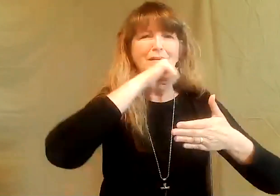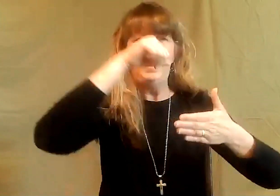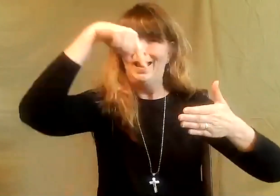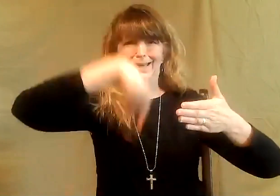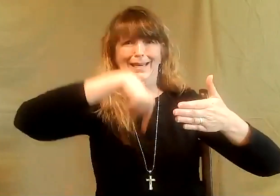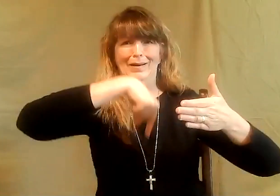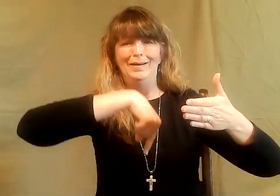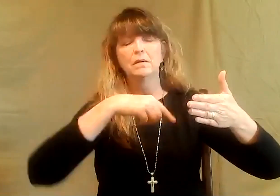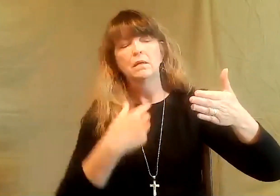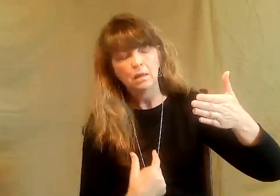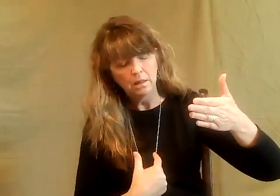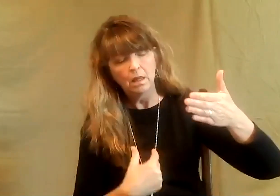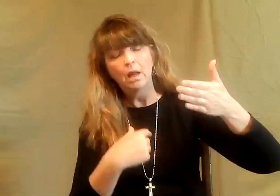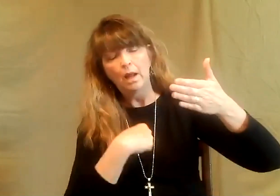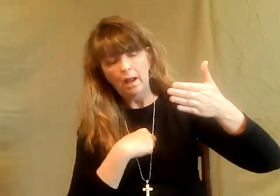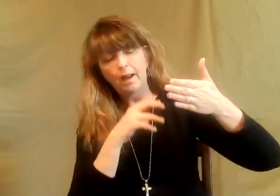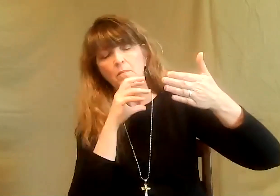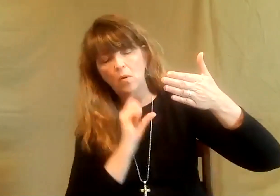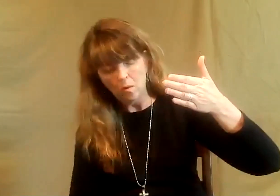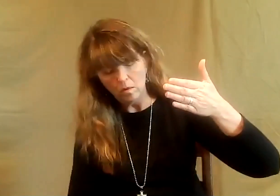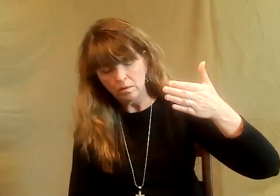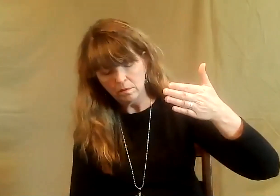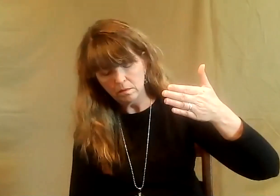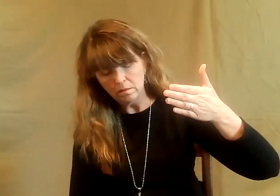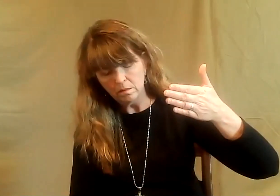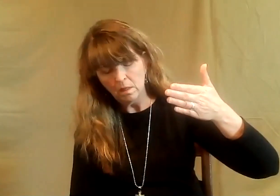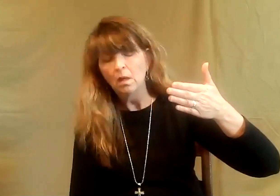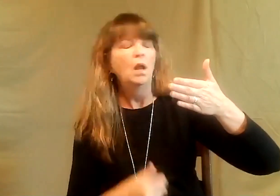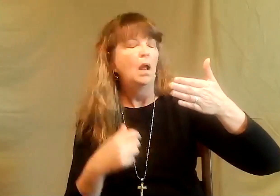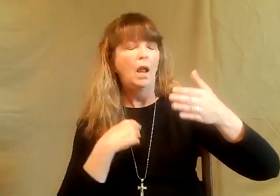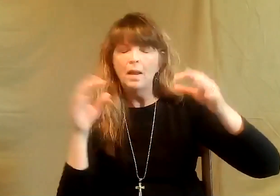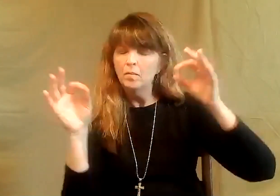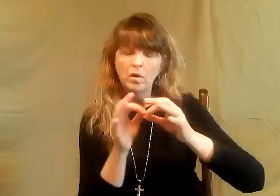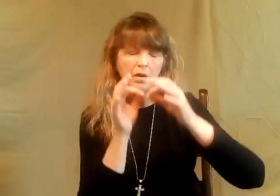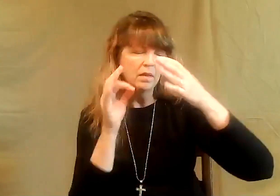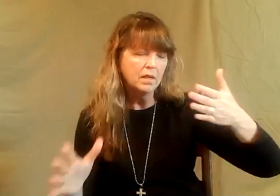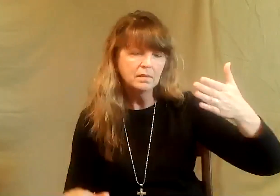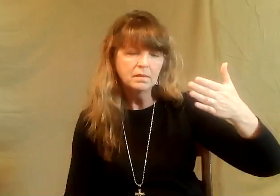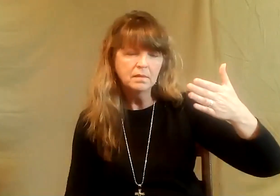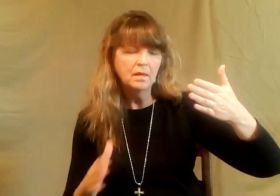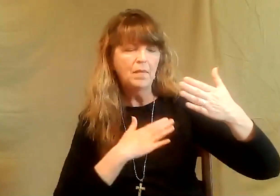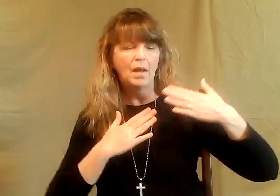You can leap over that. The wall or the life is on the other side of the wall. Not on this side.